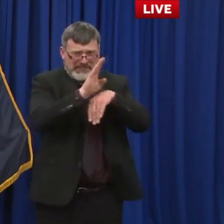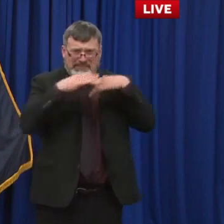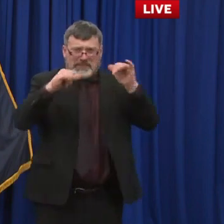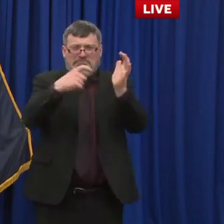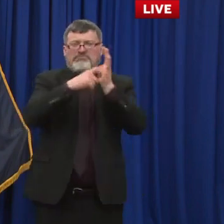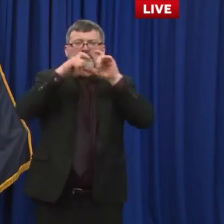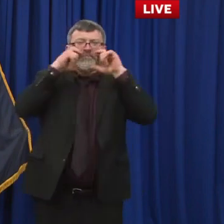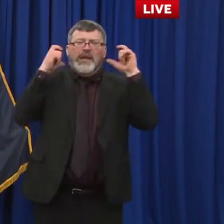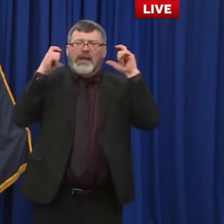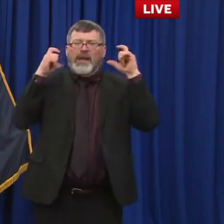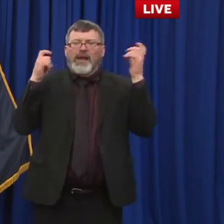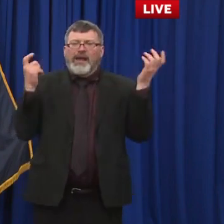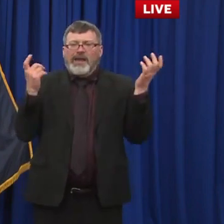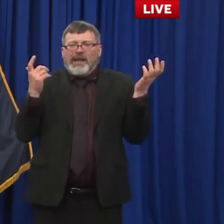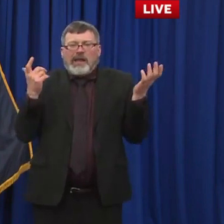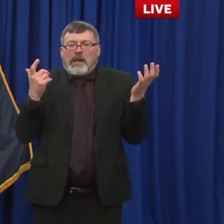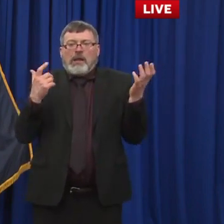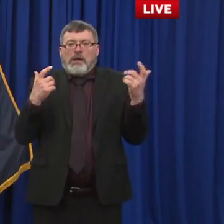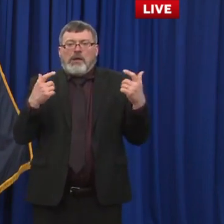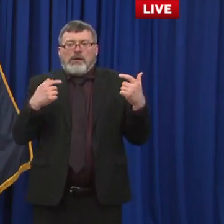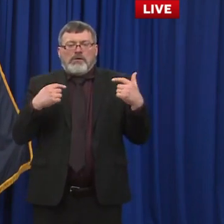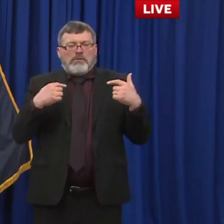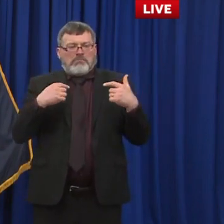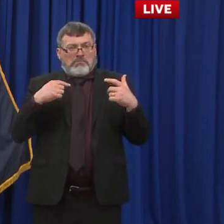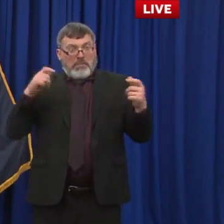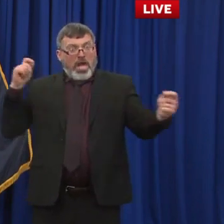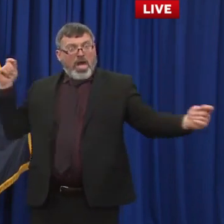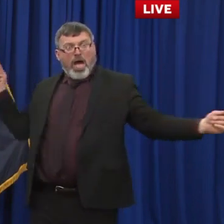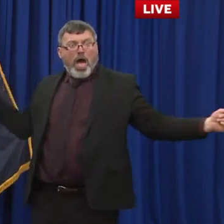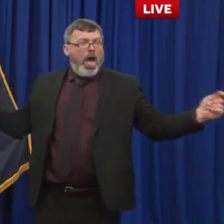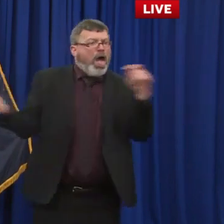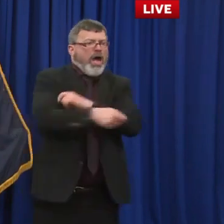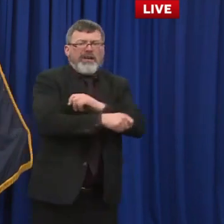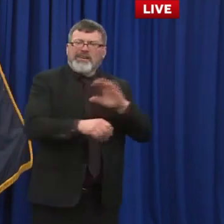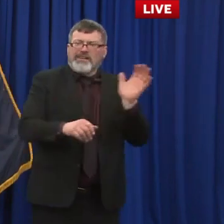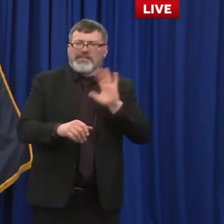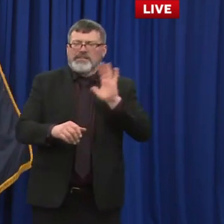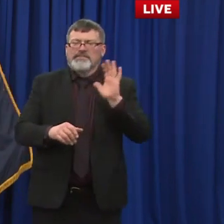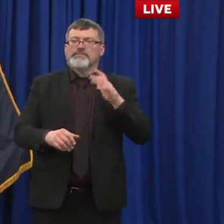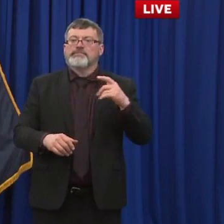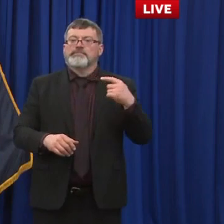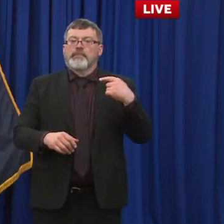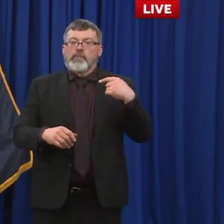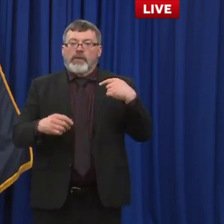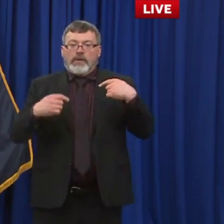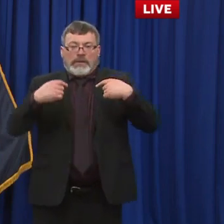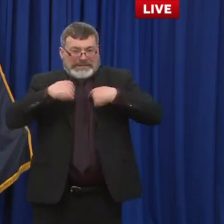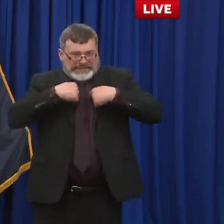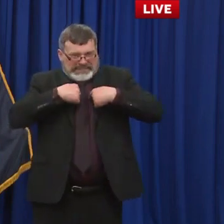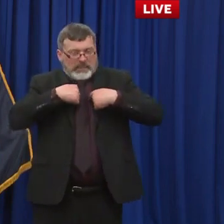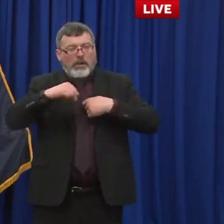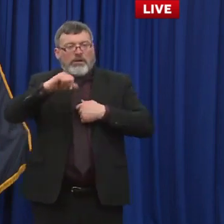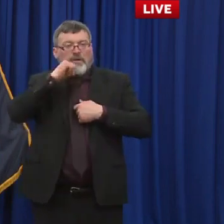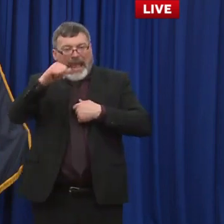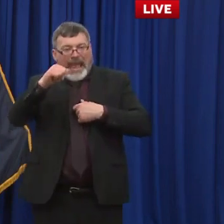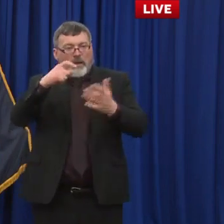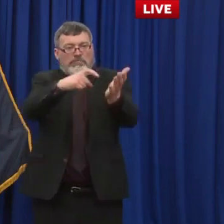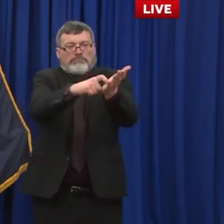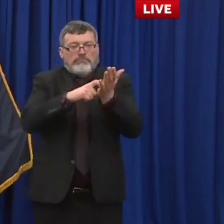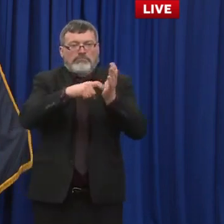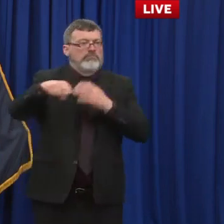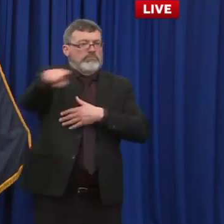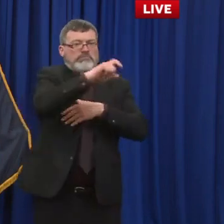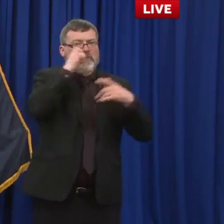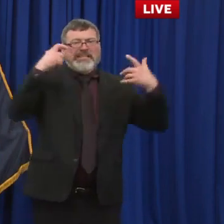state having a you the thou shalt must i think our habits are pretty good i think people understand the importance and i think there's a lot of respect for